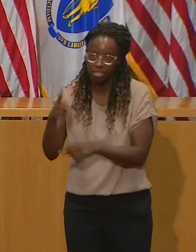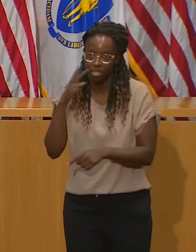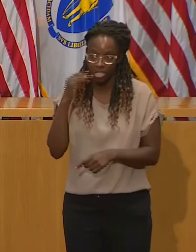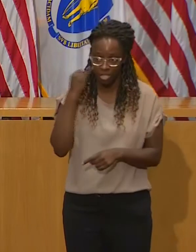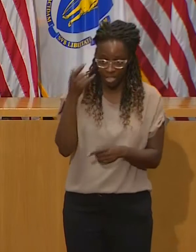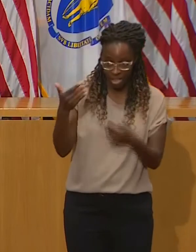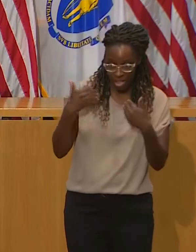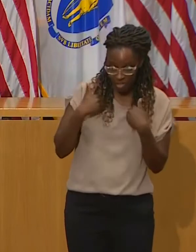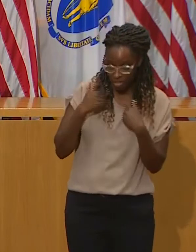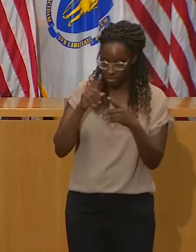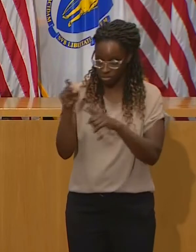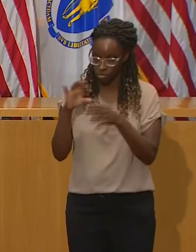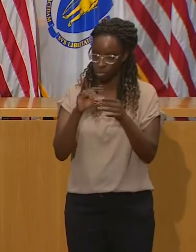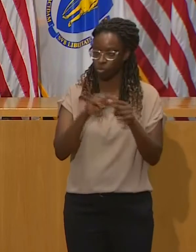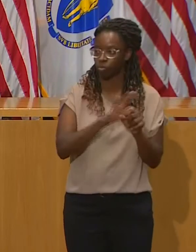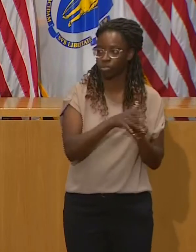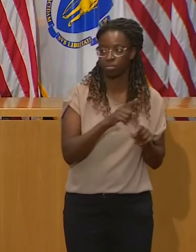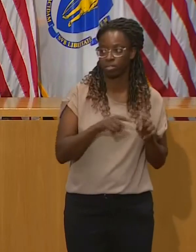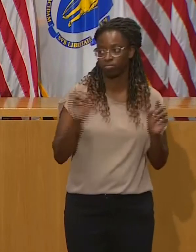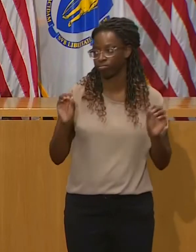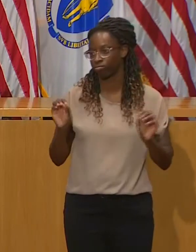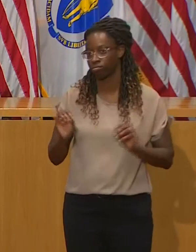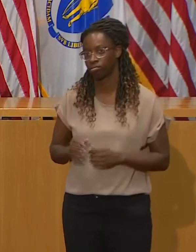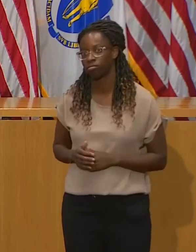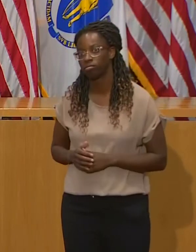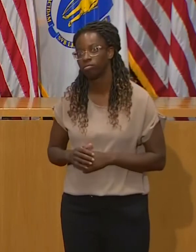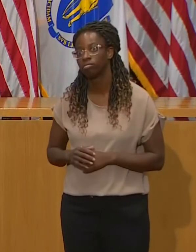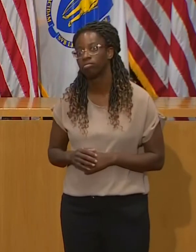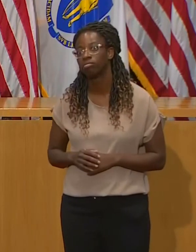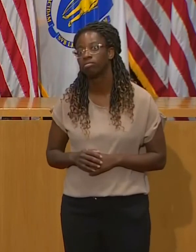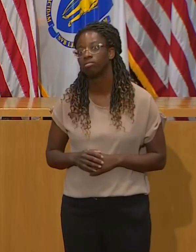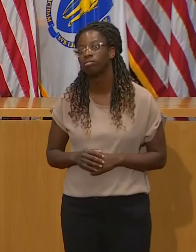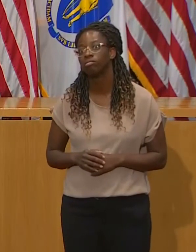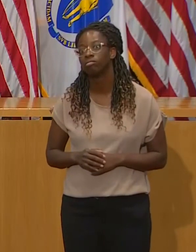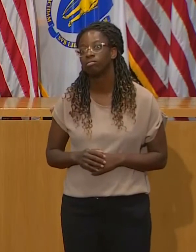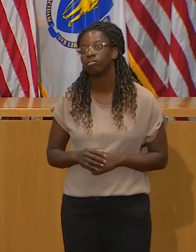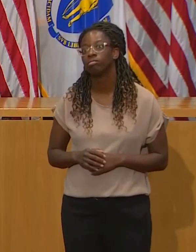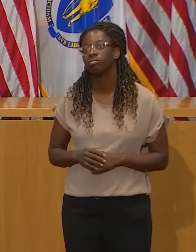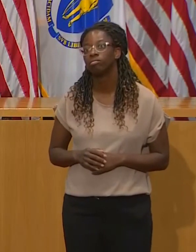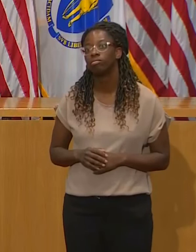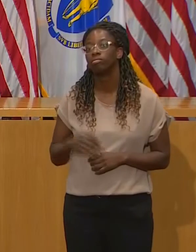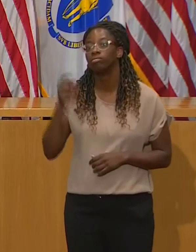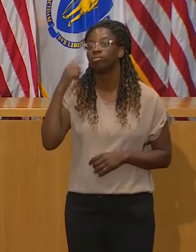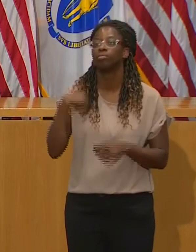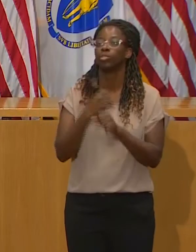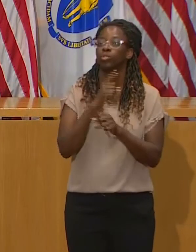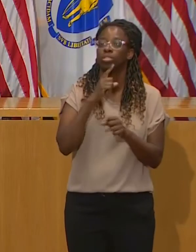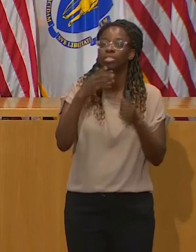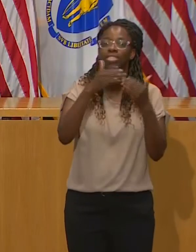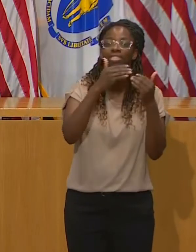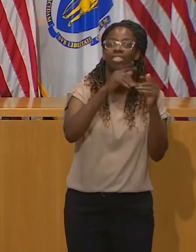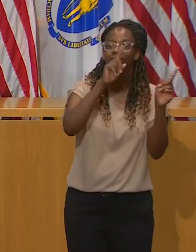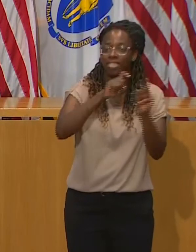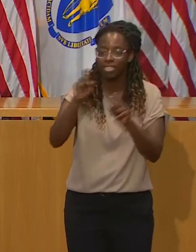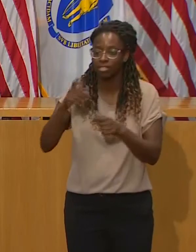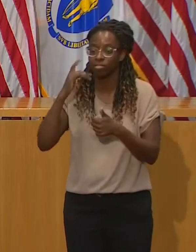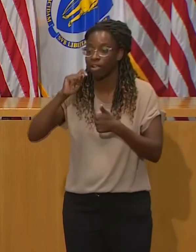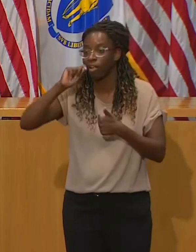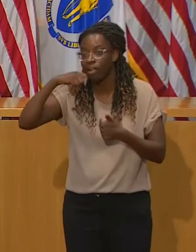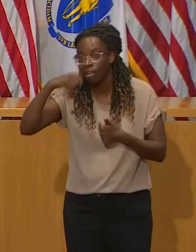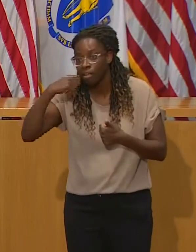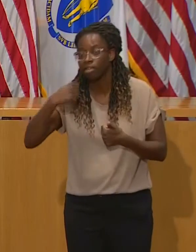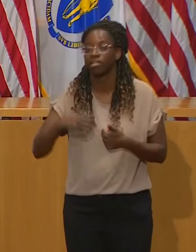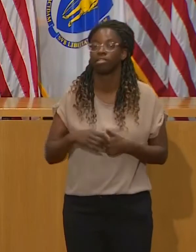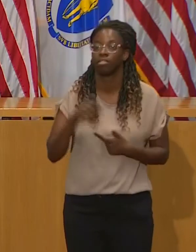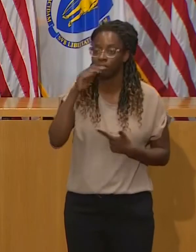actually this week, and I think we had said this probably a week or two ago, we do have some of the Abbott Binax, which is the point-of-care antigen test,